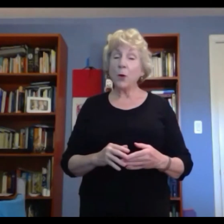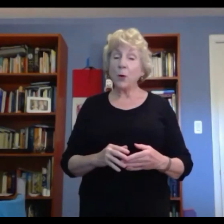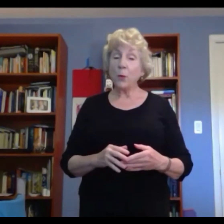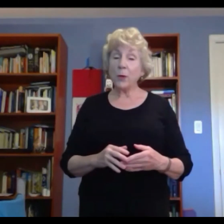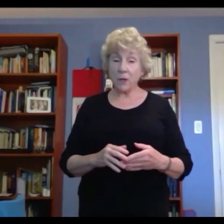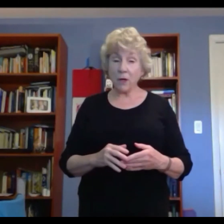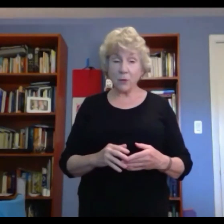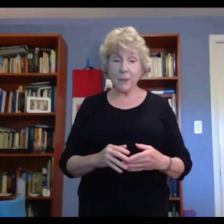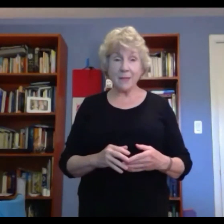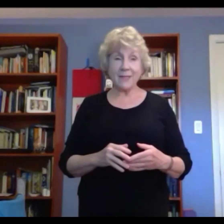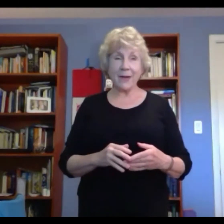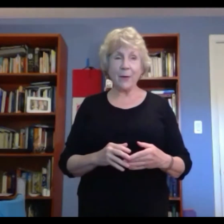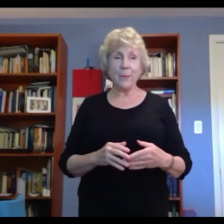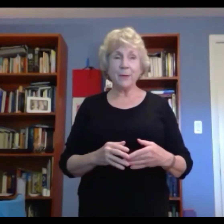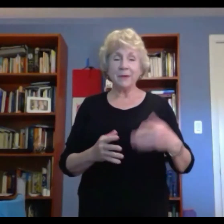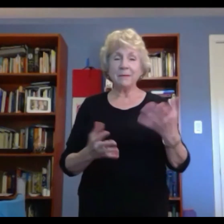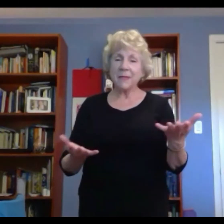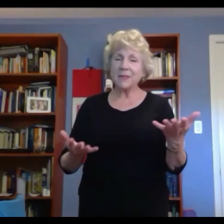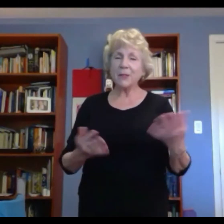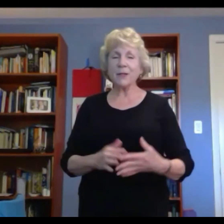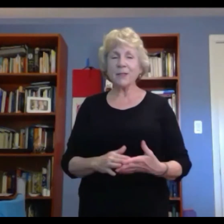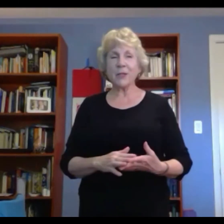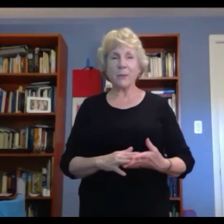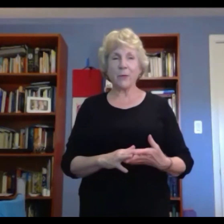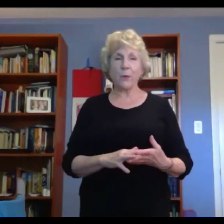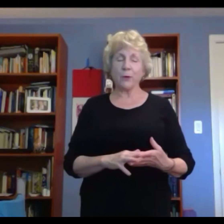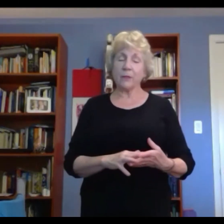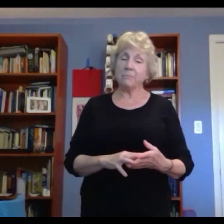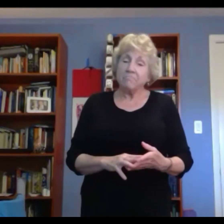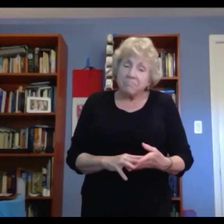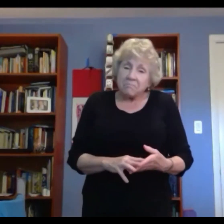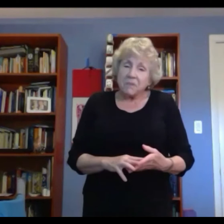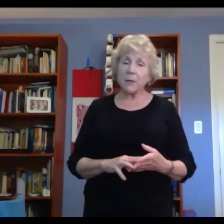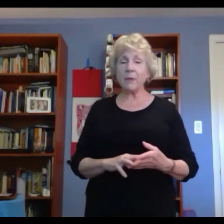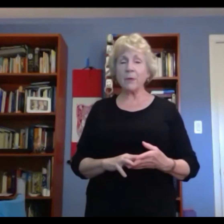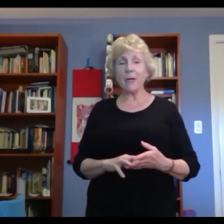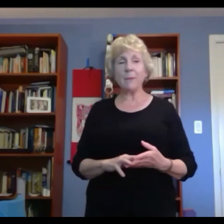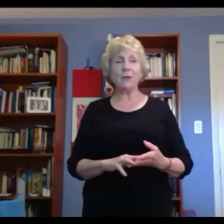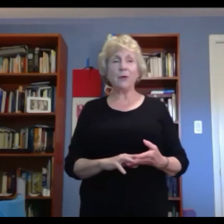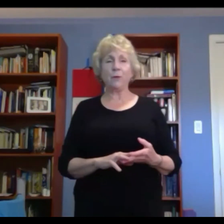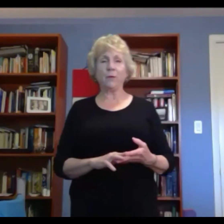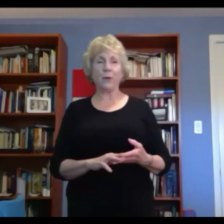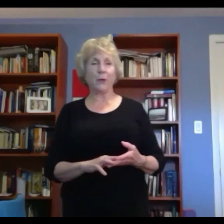With Dr. Ben's help, let's look at some of the words, some of them may be new for you.